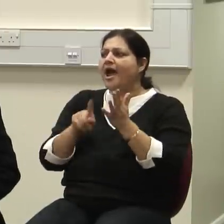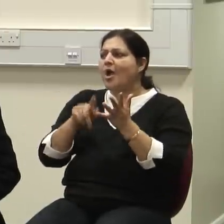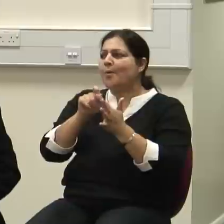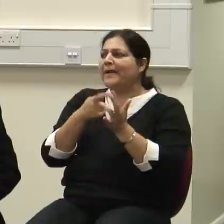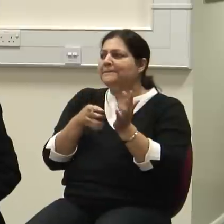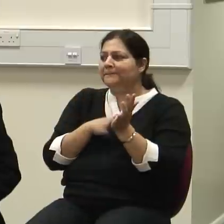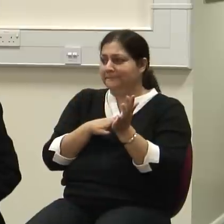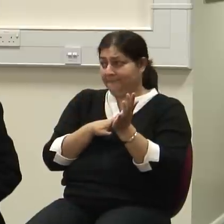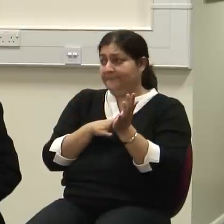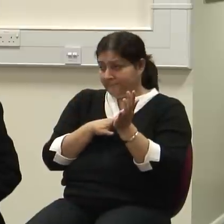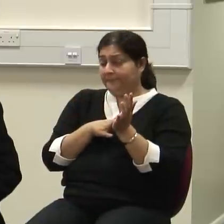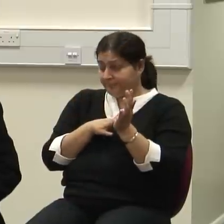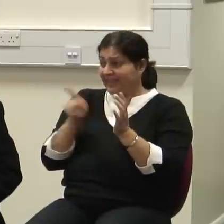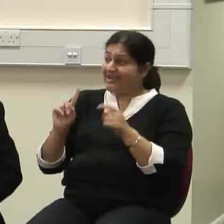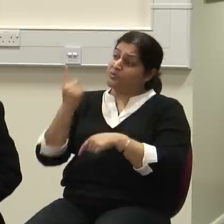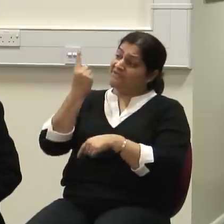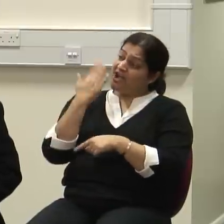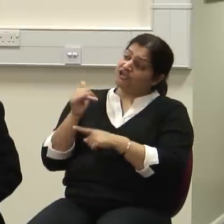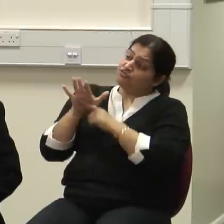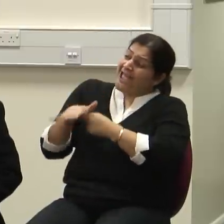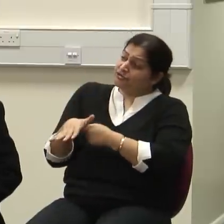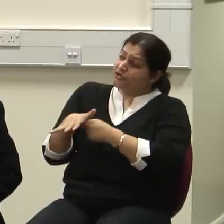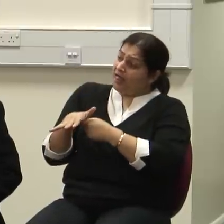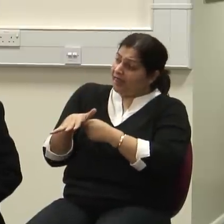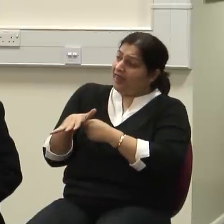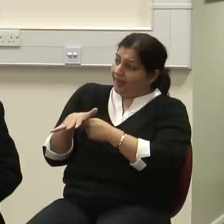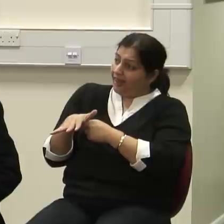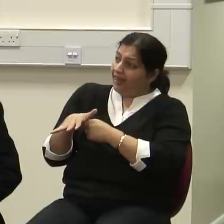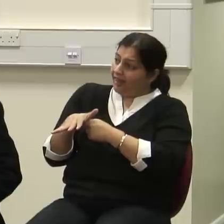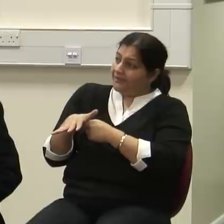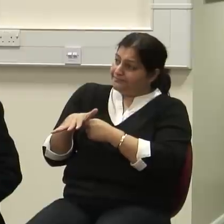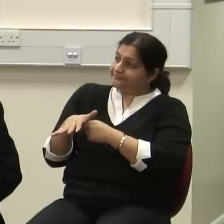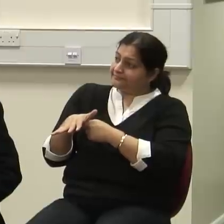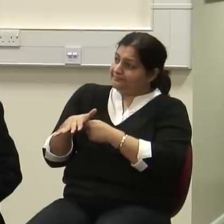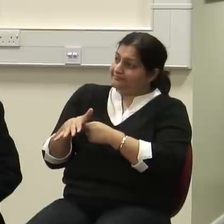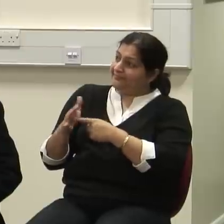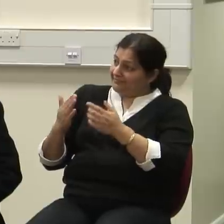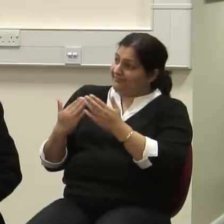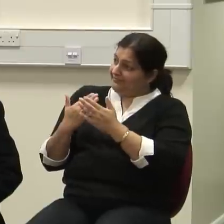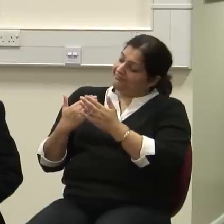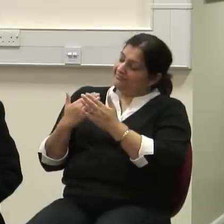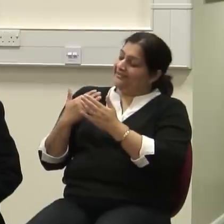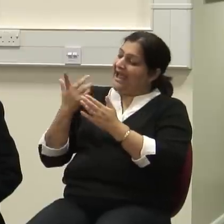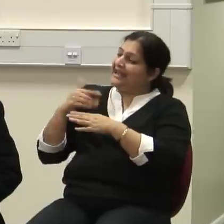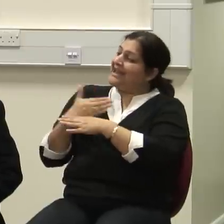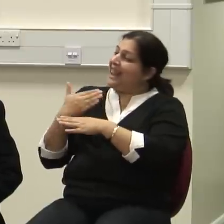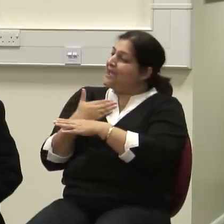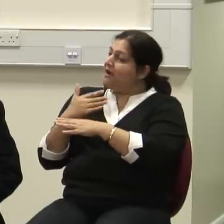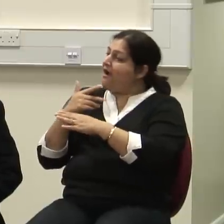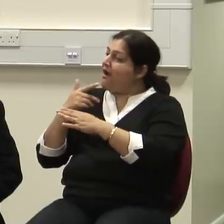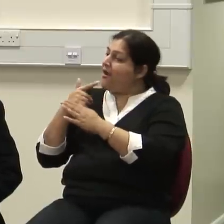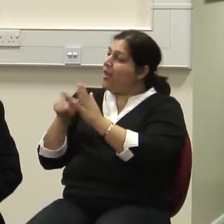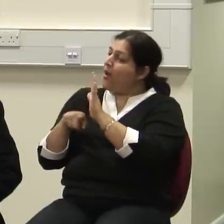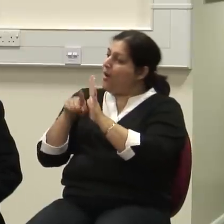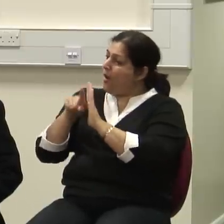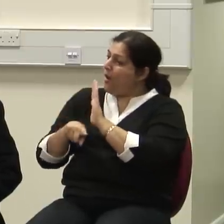the first modern racial and drug and labor law. That, speaking of socialism, that